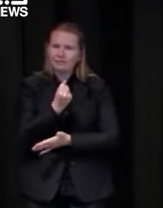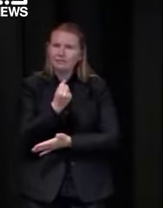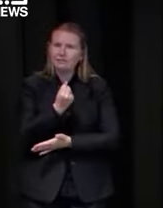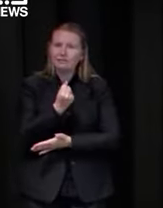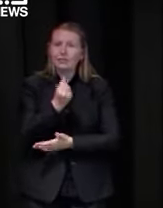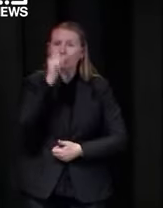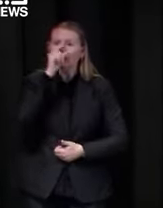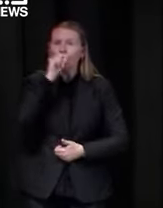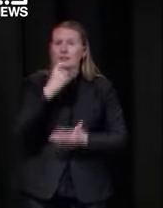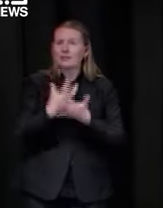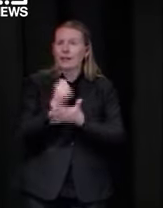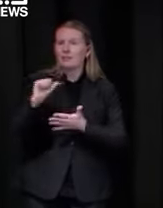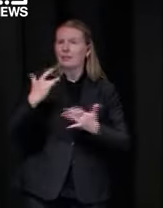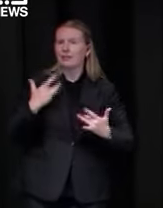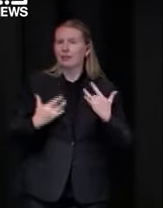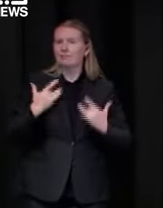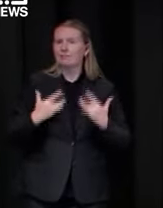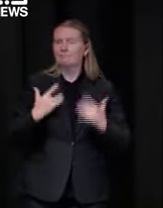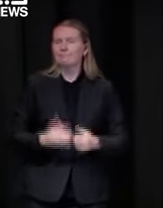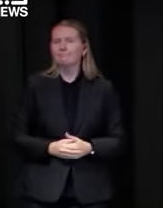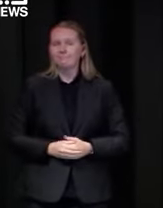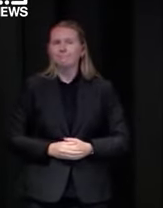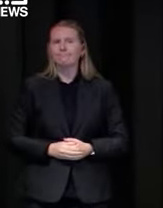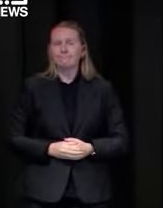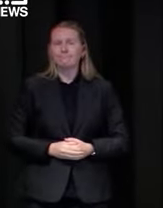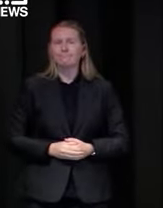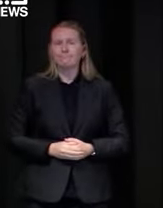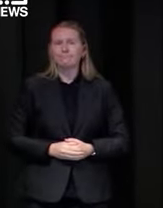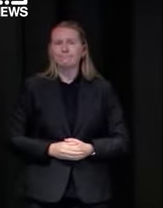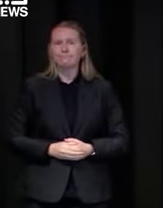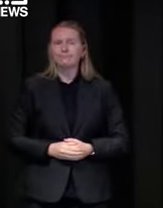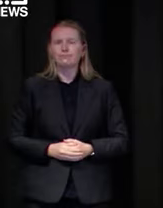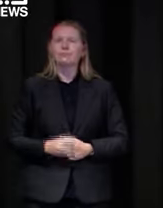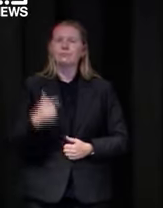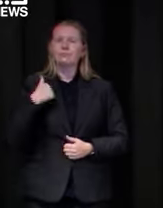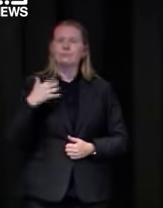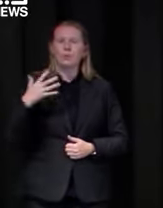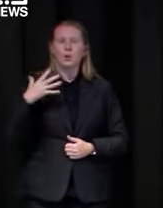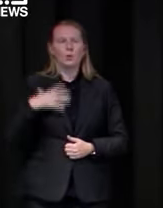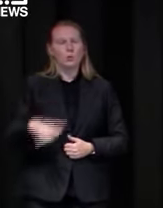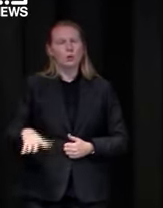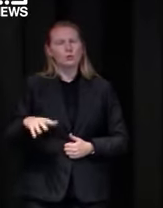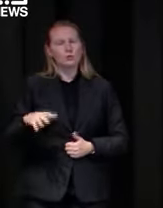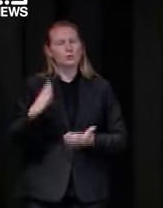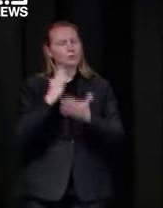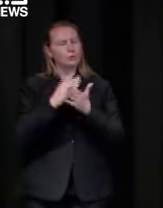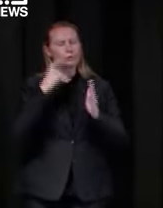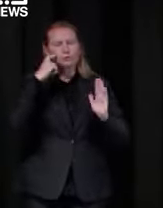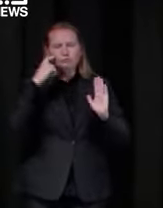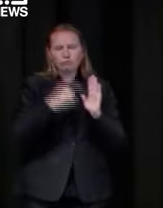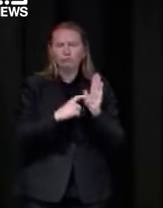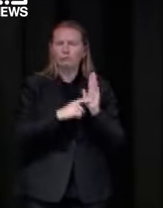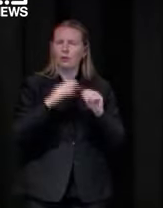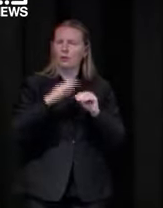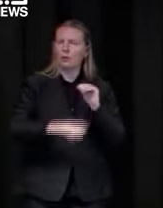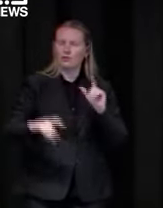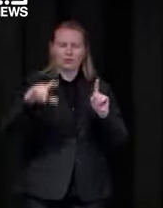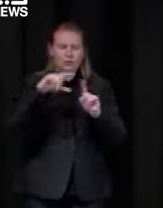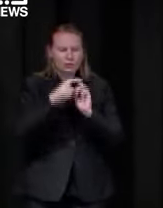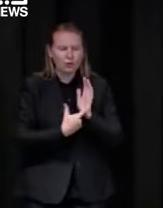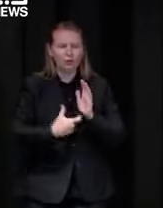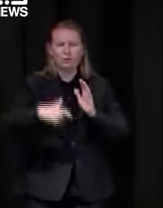life and finally from me today i want to recognize the hospital workers the nurses and doctors